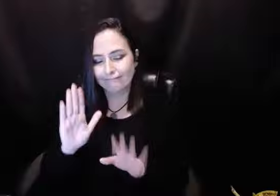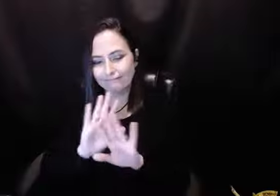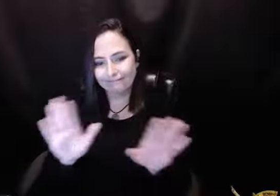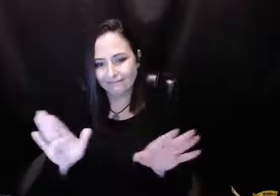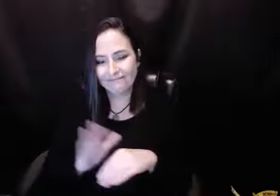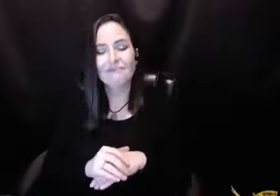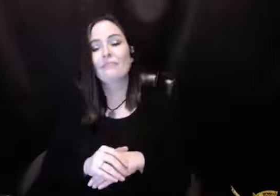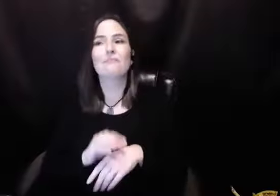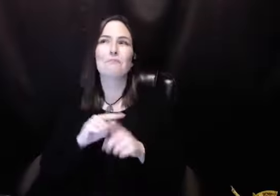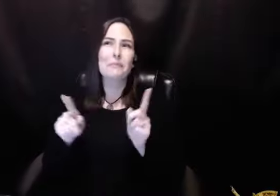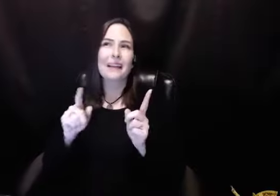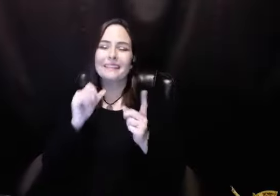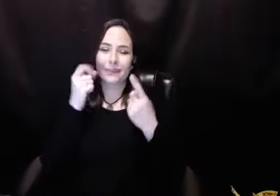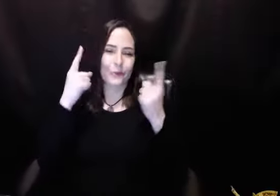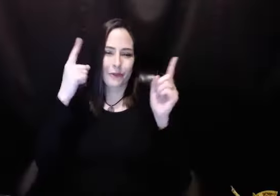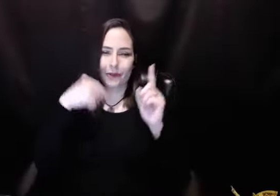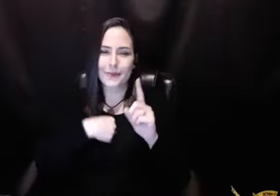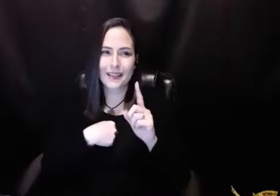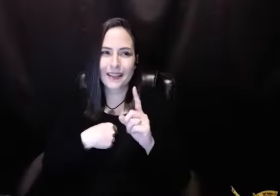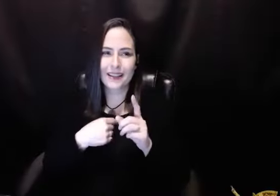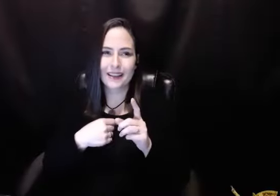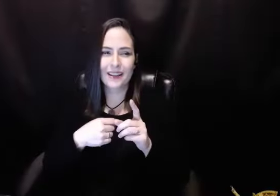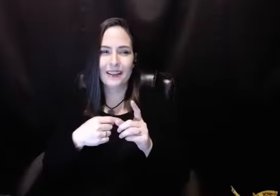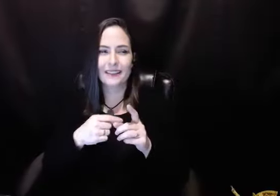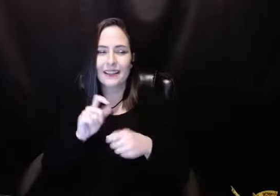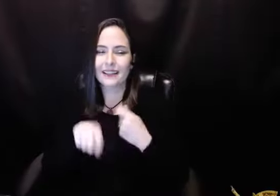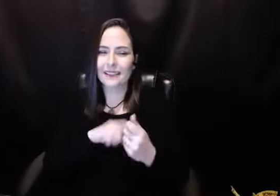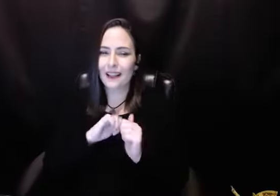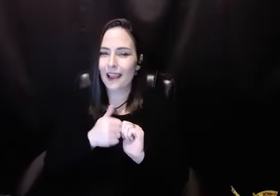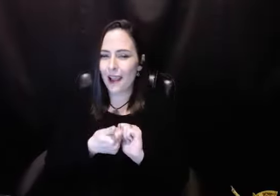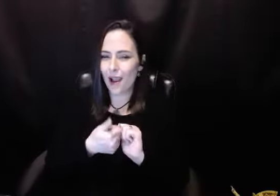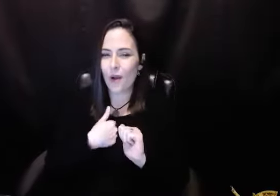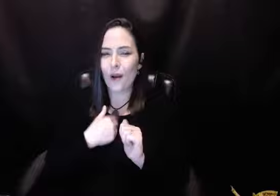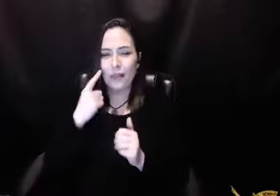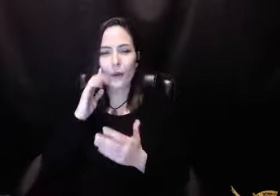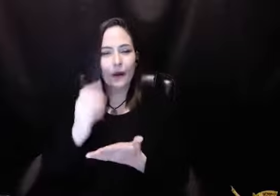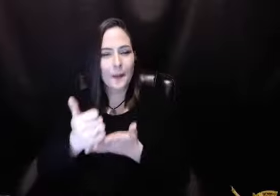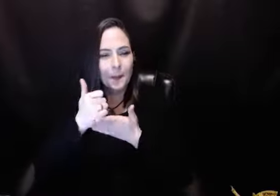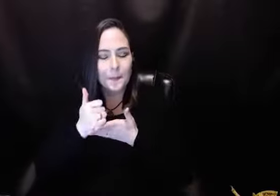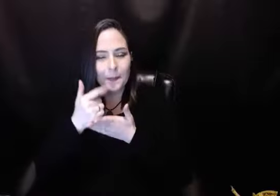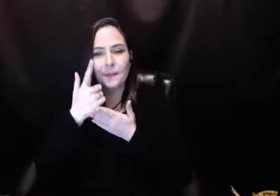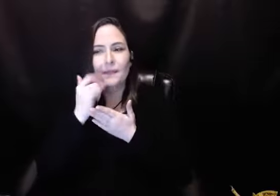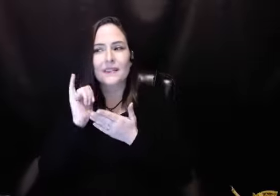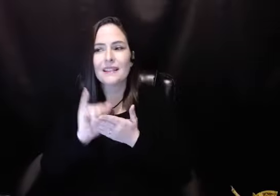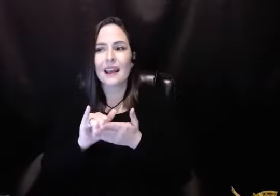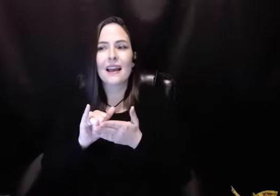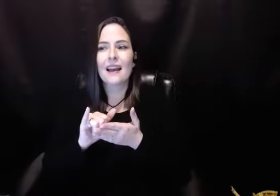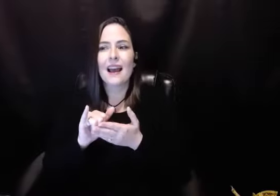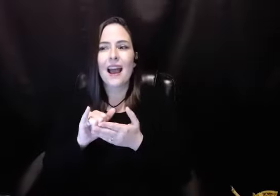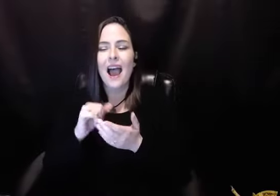And I won't go into my feelings about that. But it just did not do for me what I had hoped that that